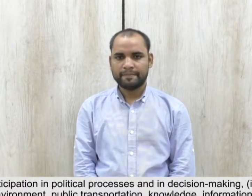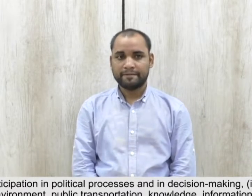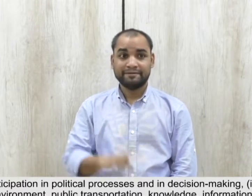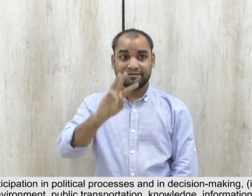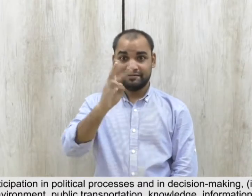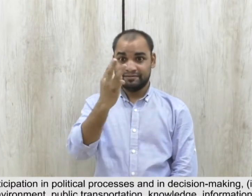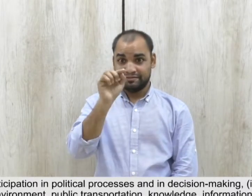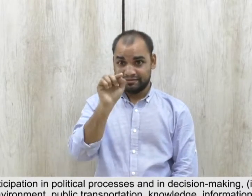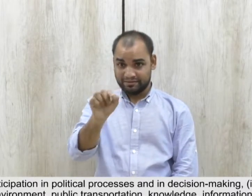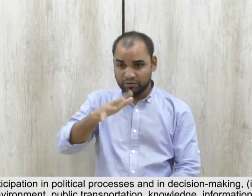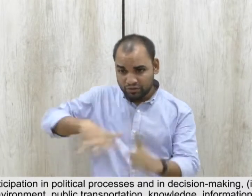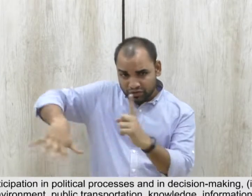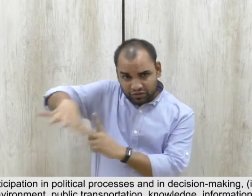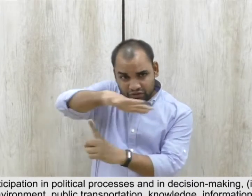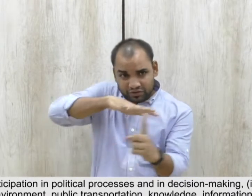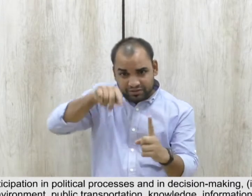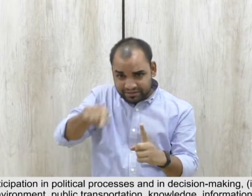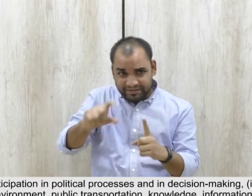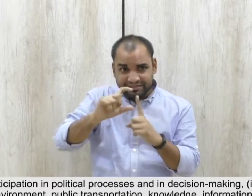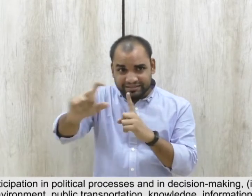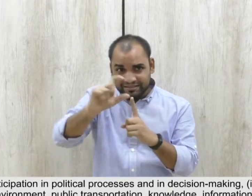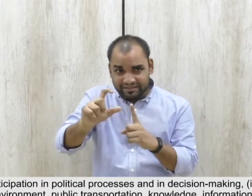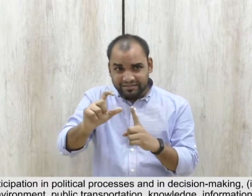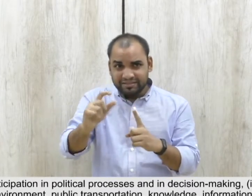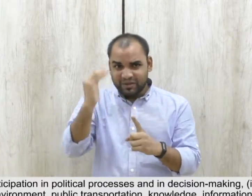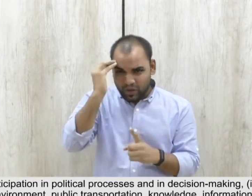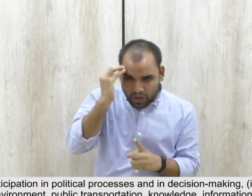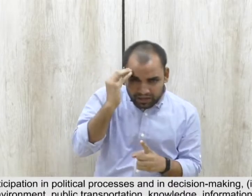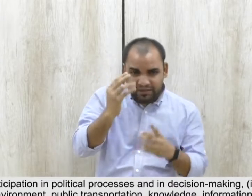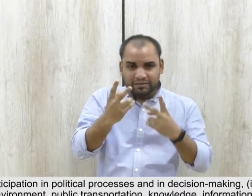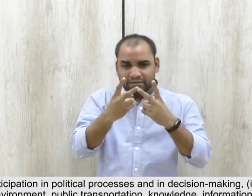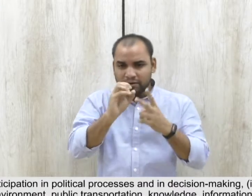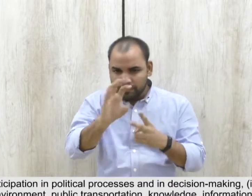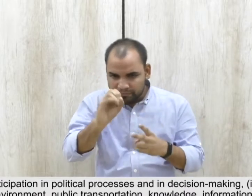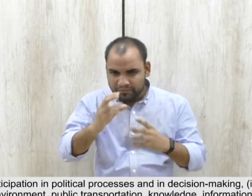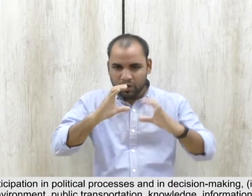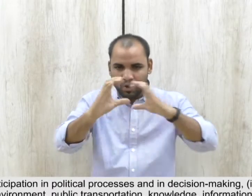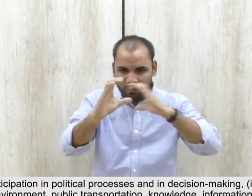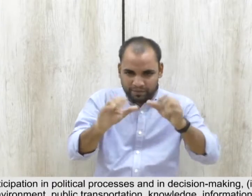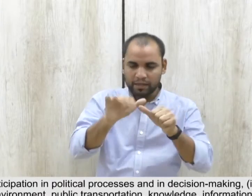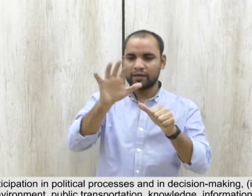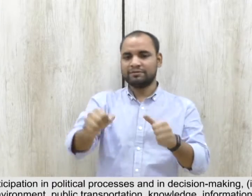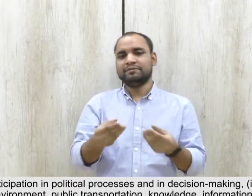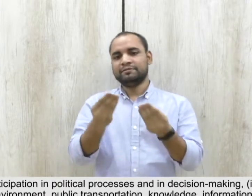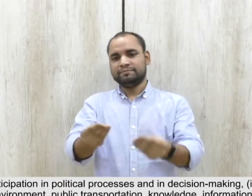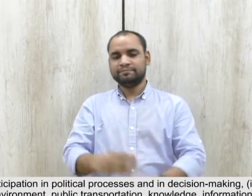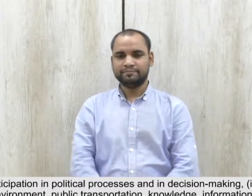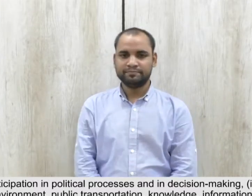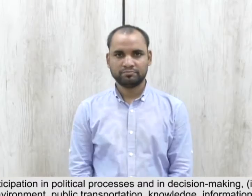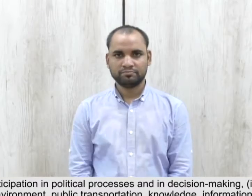Three, enhancing access to the physical environment, public transportation, knowledge, information and communication